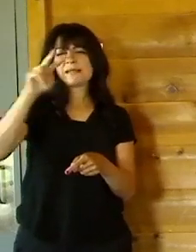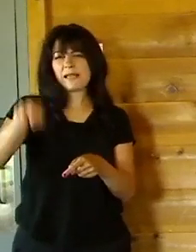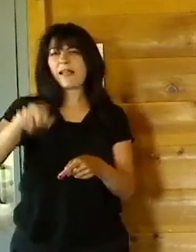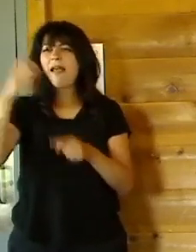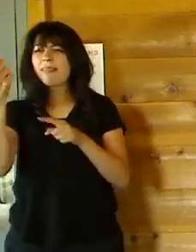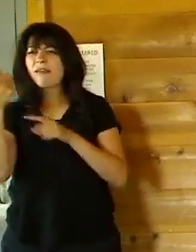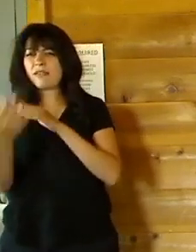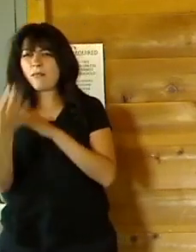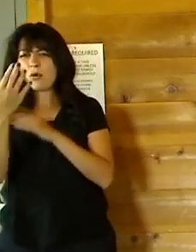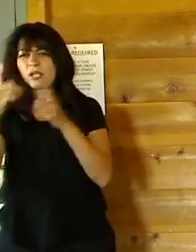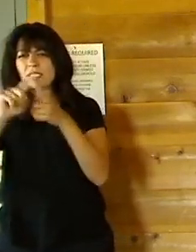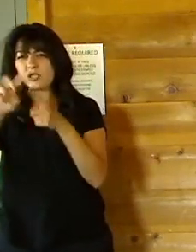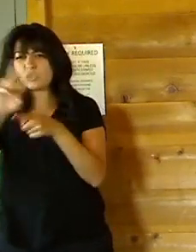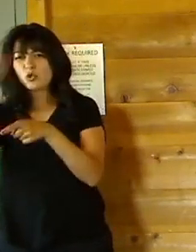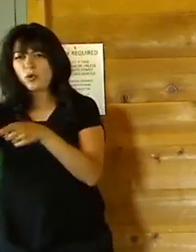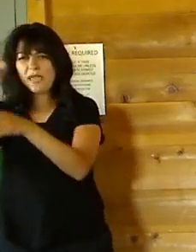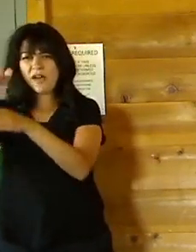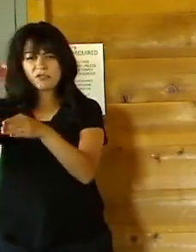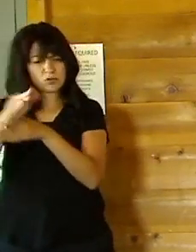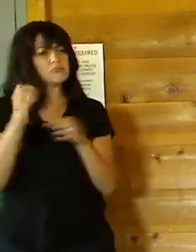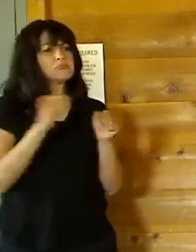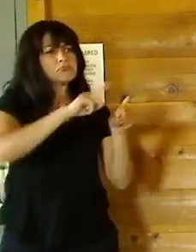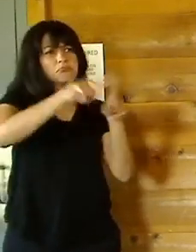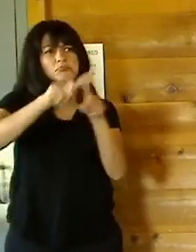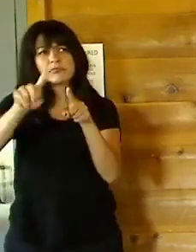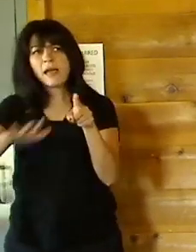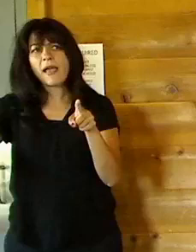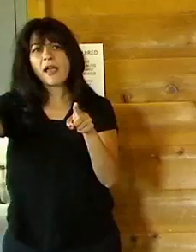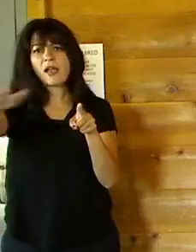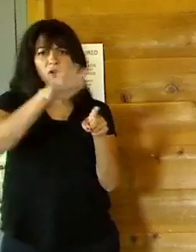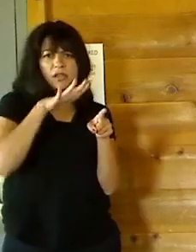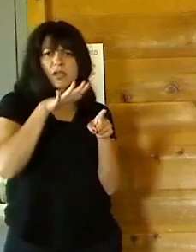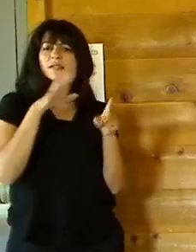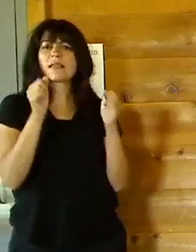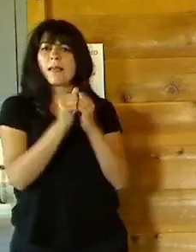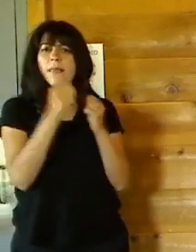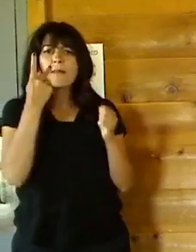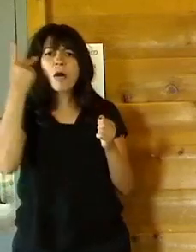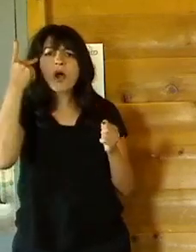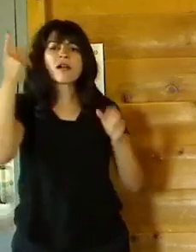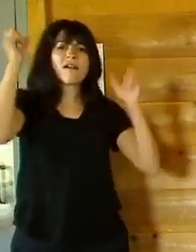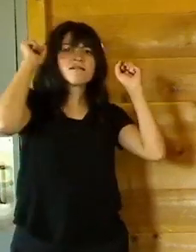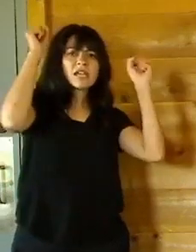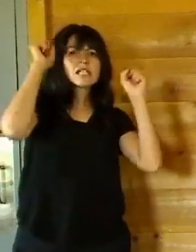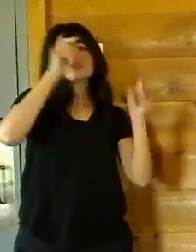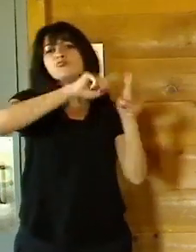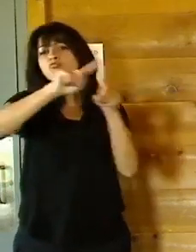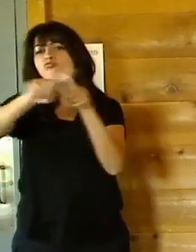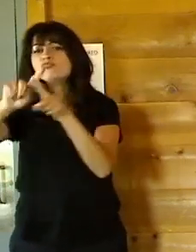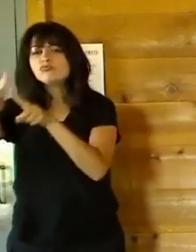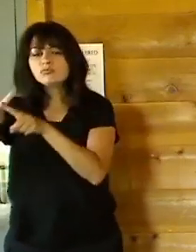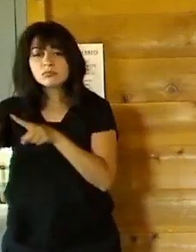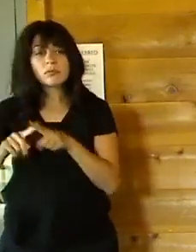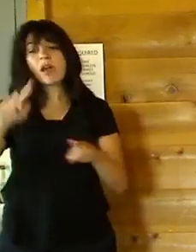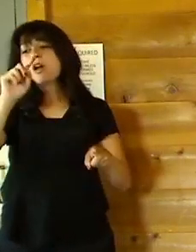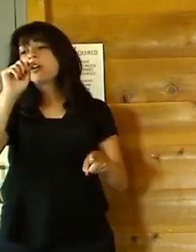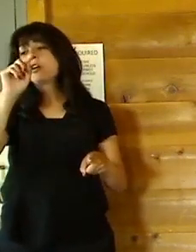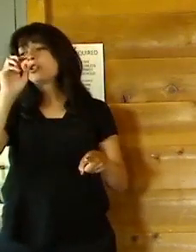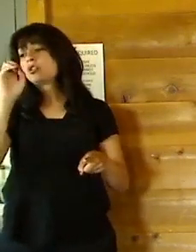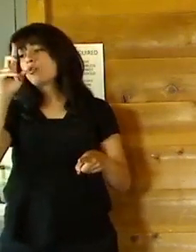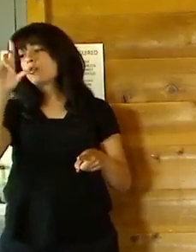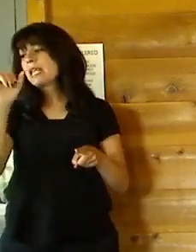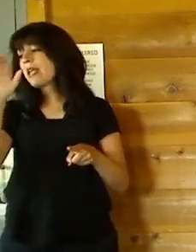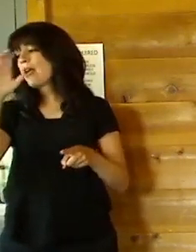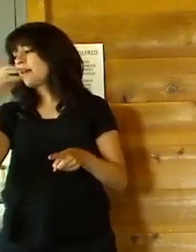variety of activities and stations, fitness activities planned throughout the park. I know Tony and Suzanne are working through all of those